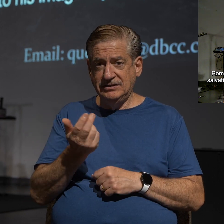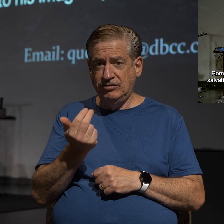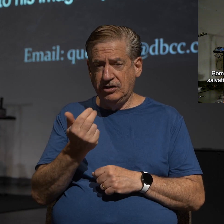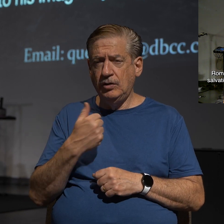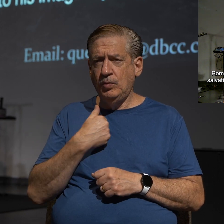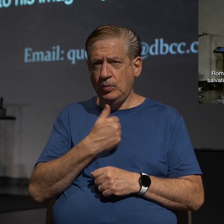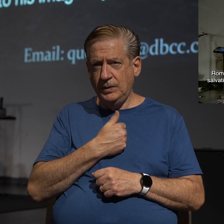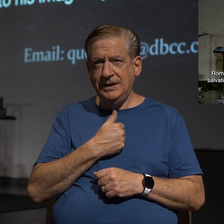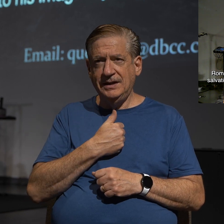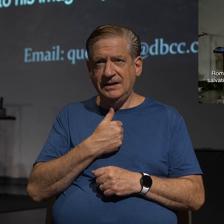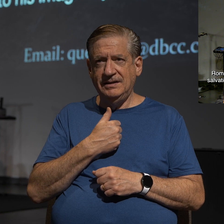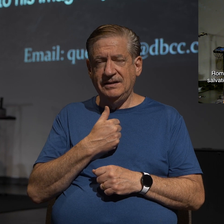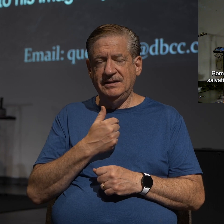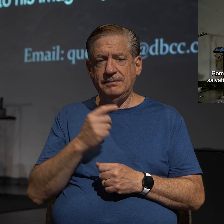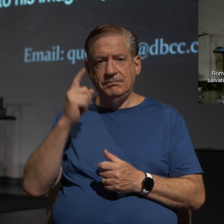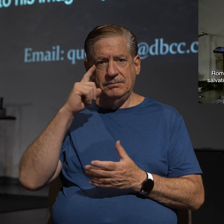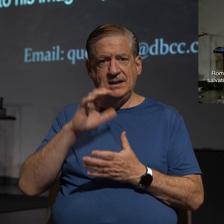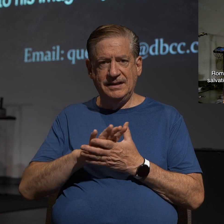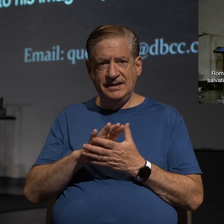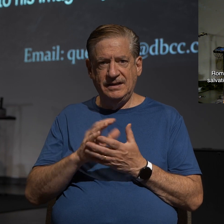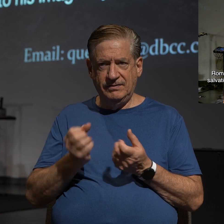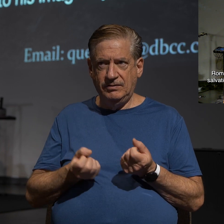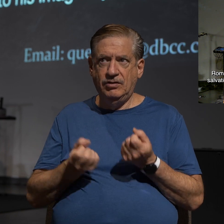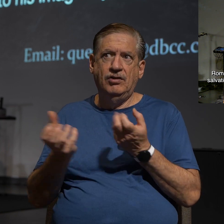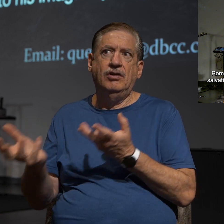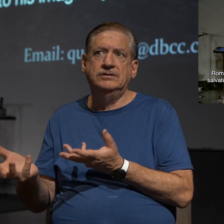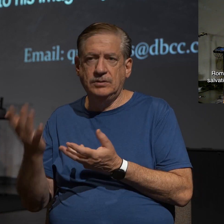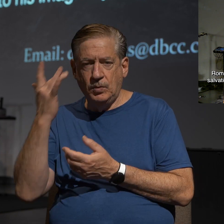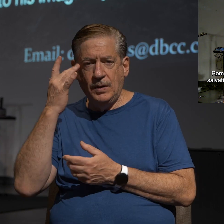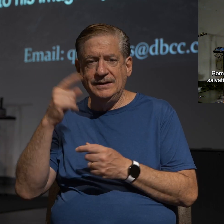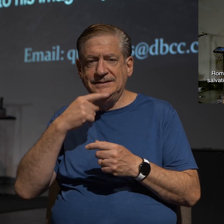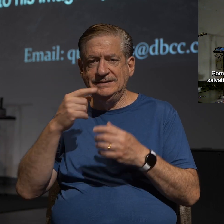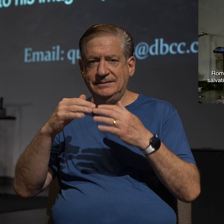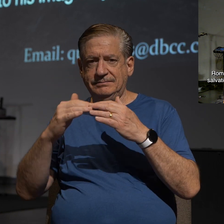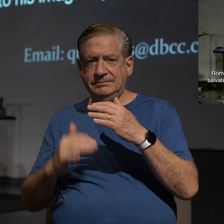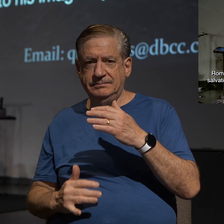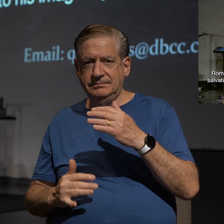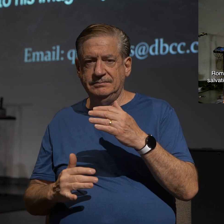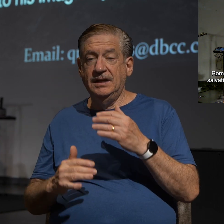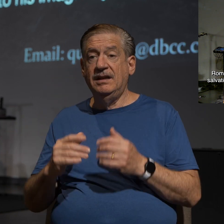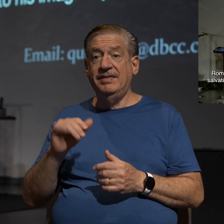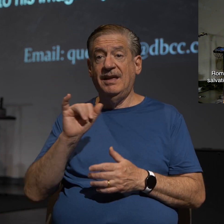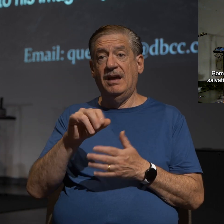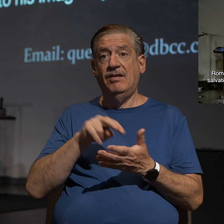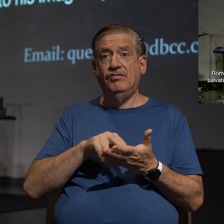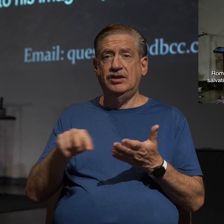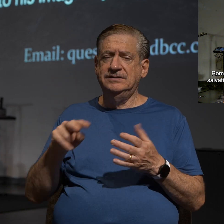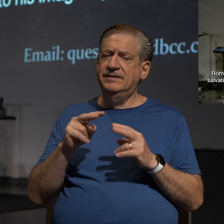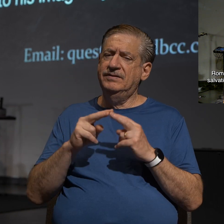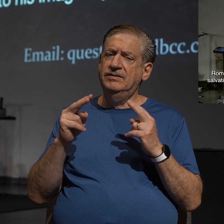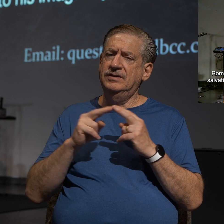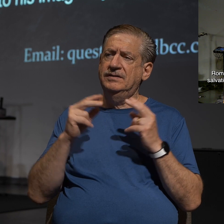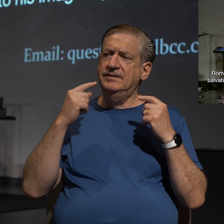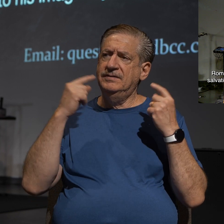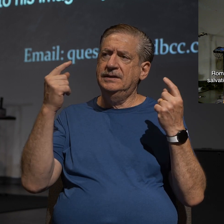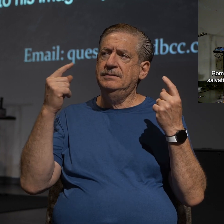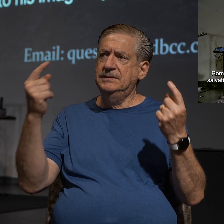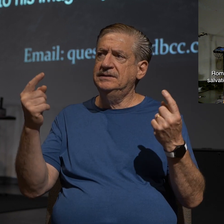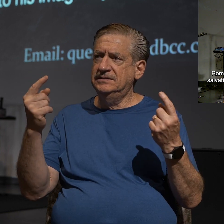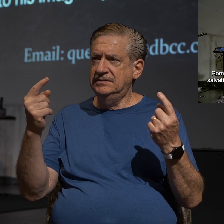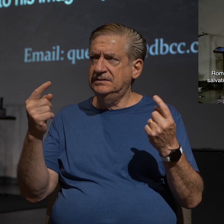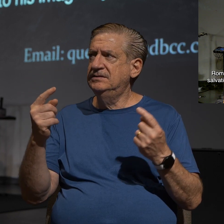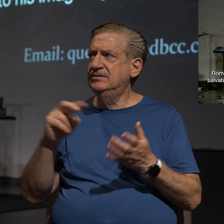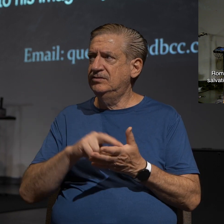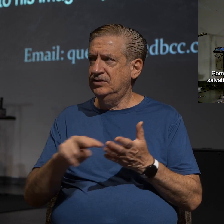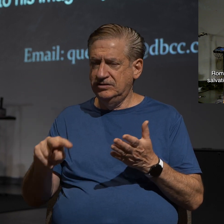believe triggers why he says what he says in the rest of the chapter. Because in verse 13, a very, very famous verse, one that should mean